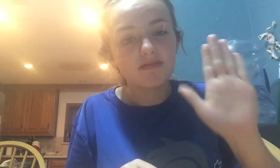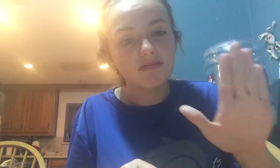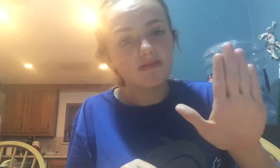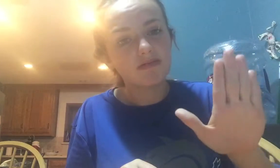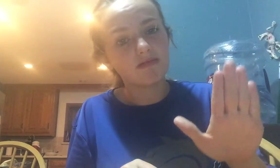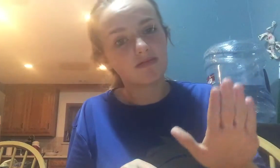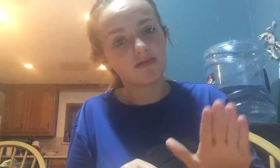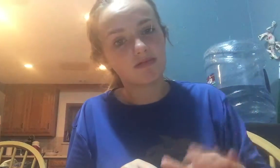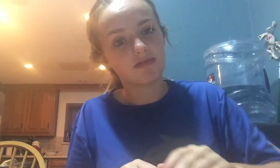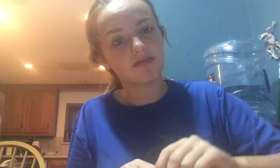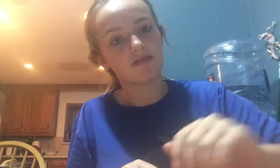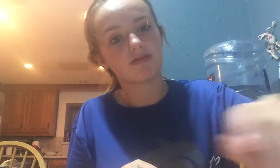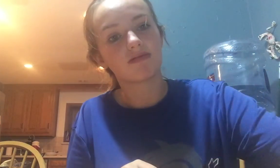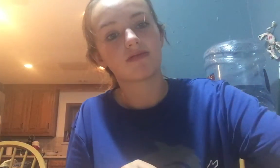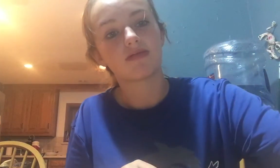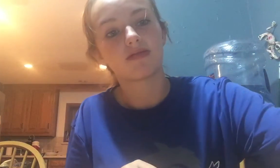never forget.